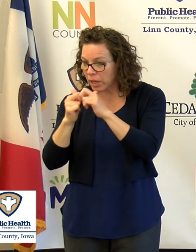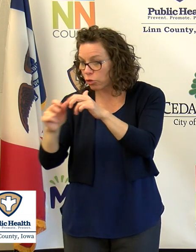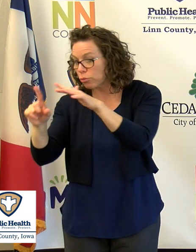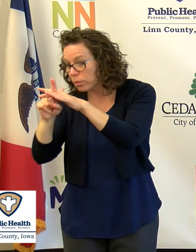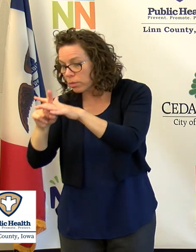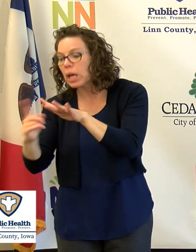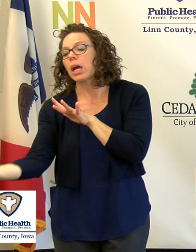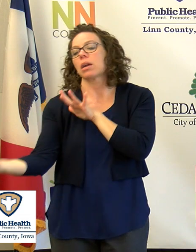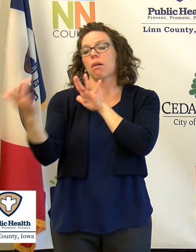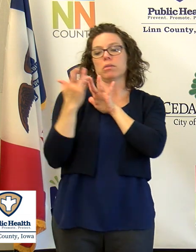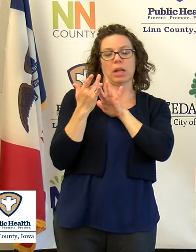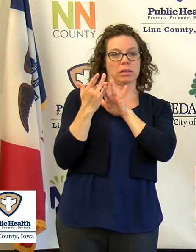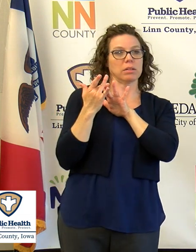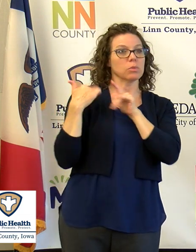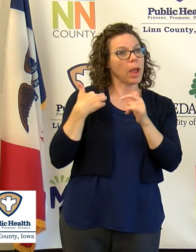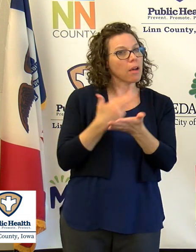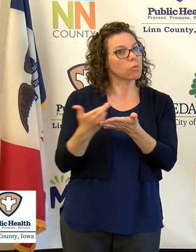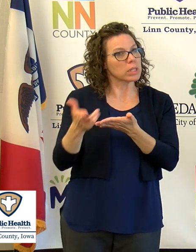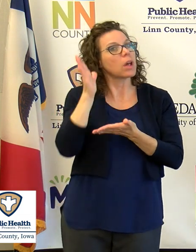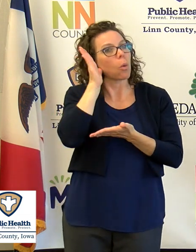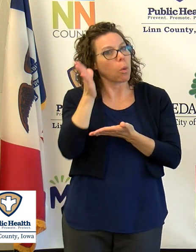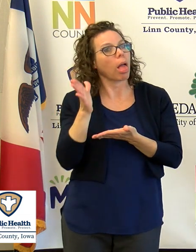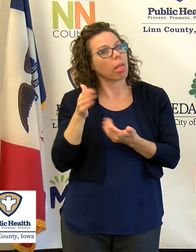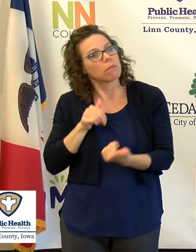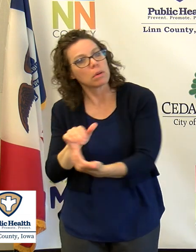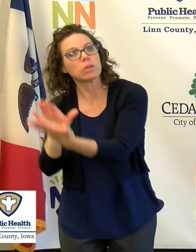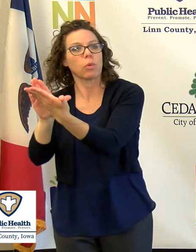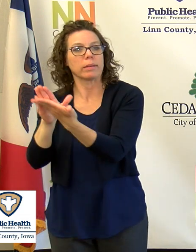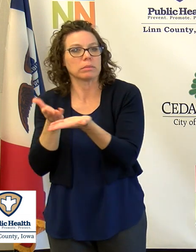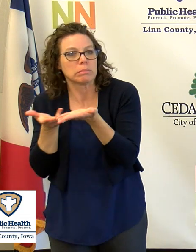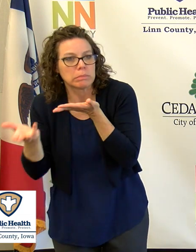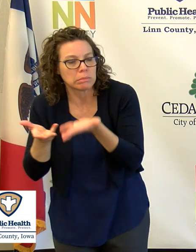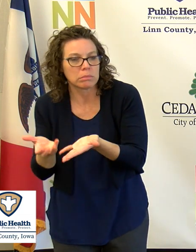something's going on, we have the resources within our county to address it.